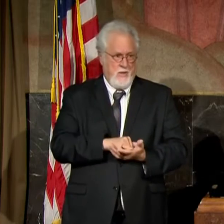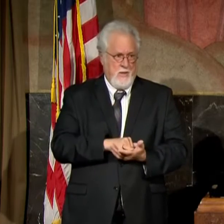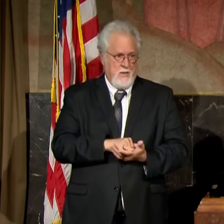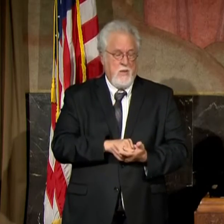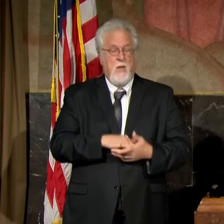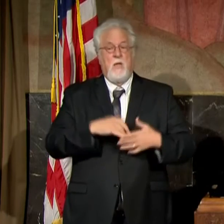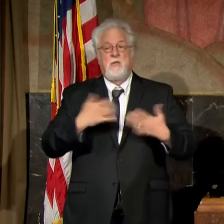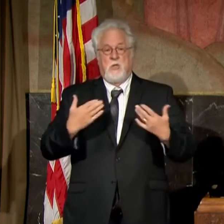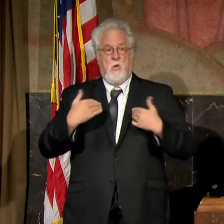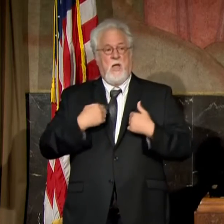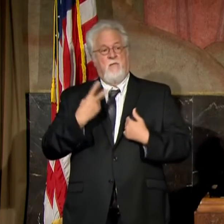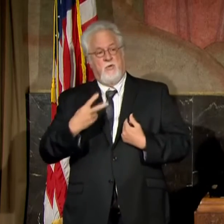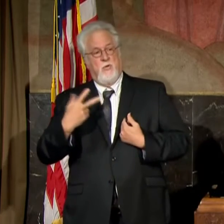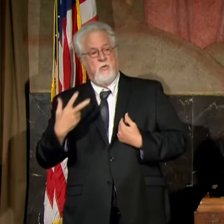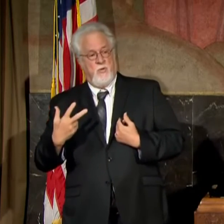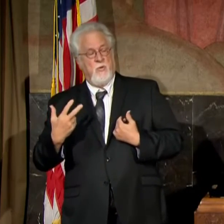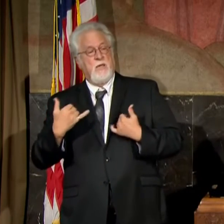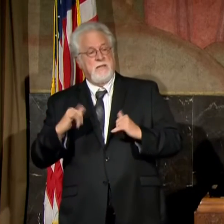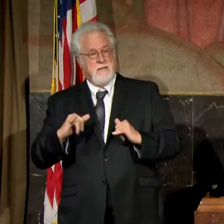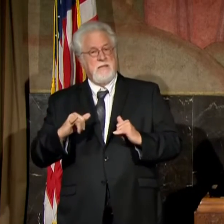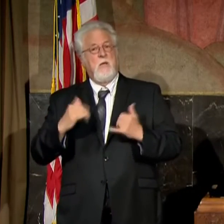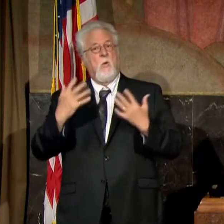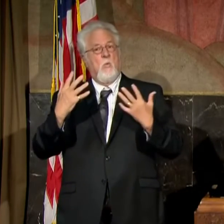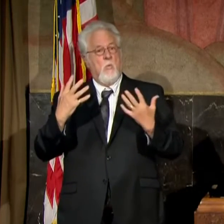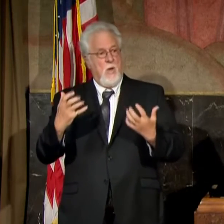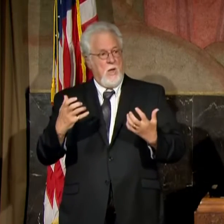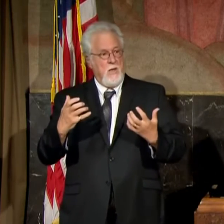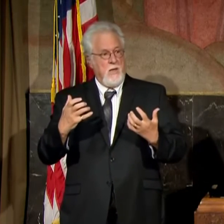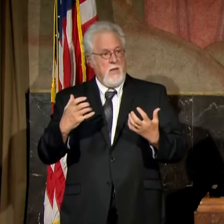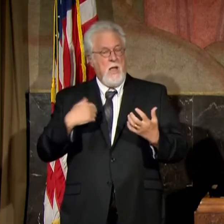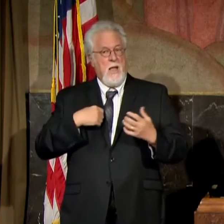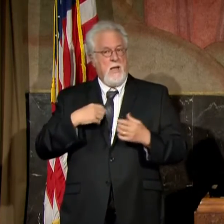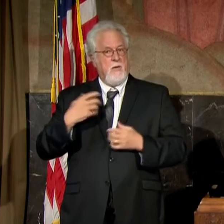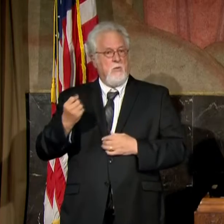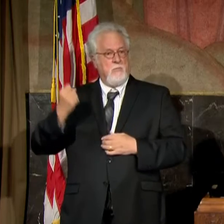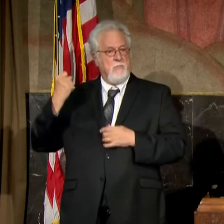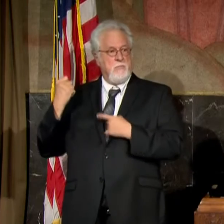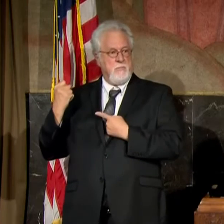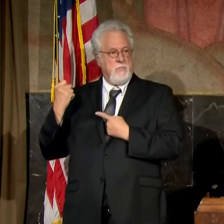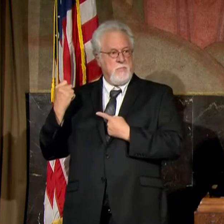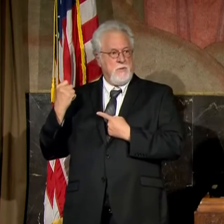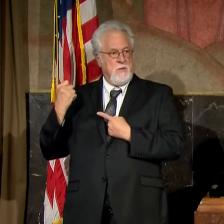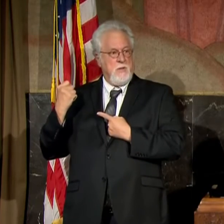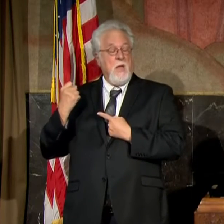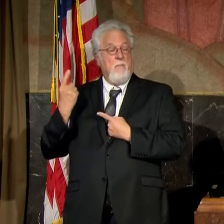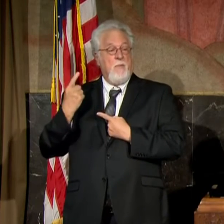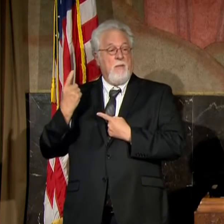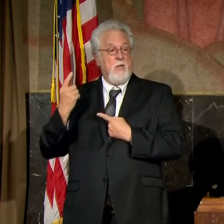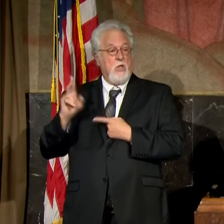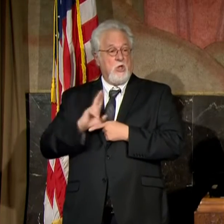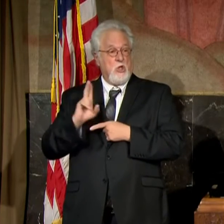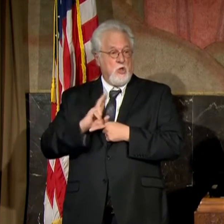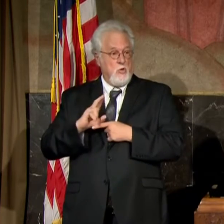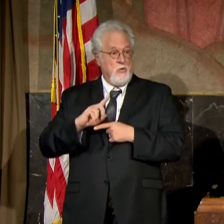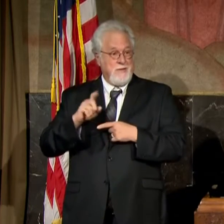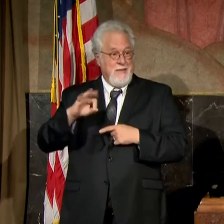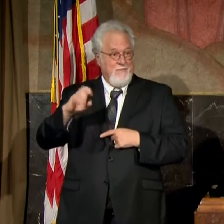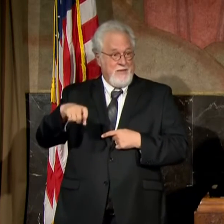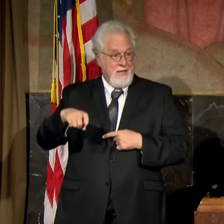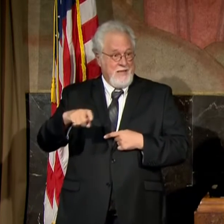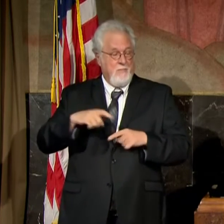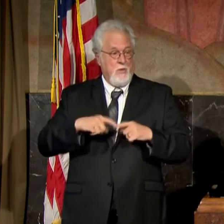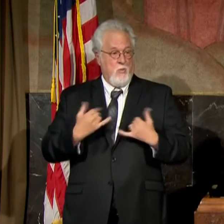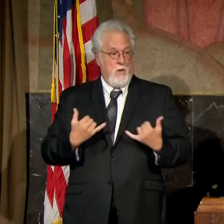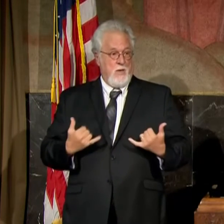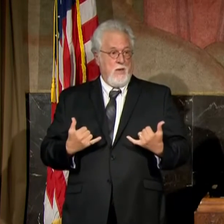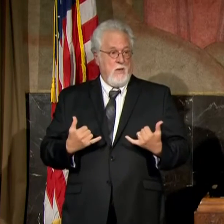So we have two or three that are still expressing an interest, and we're keeping that as something we might use as the need arises. But at